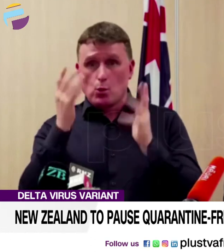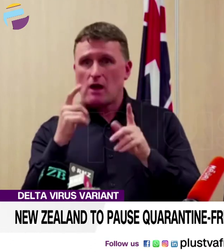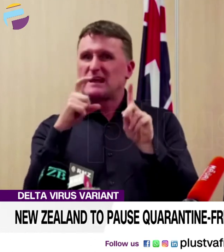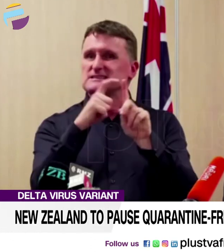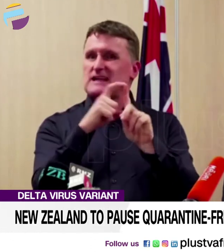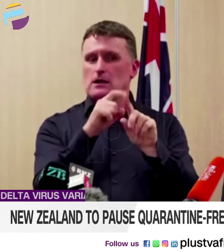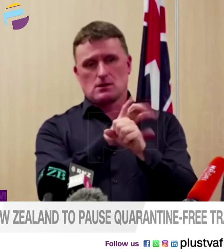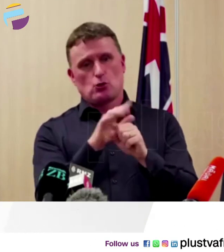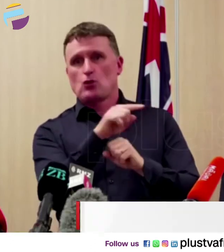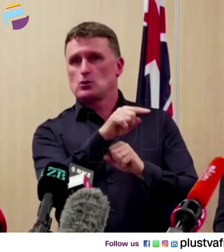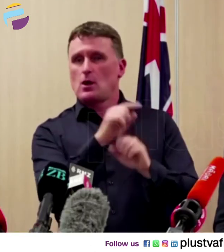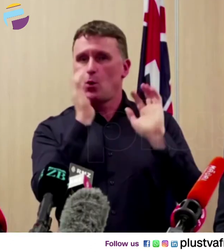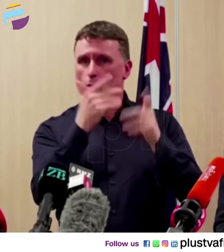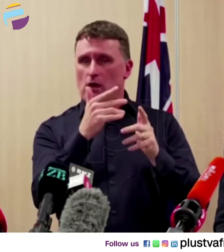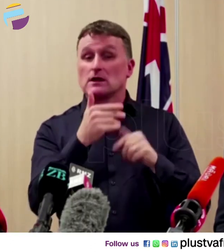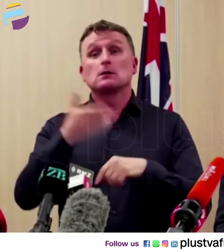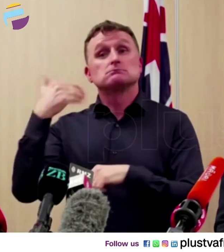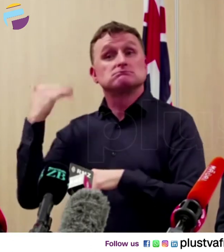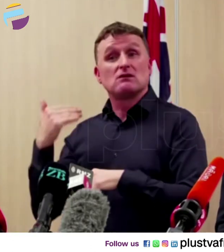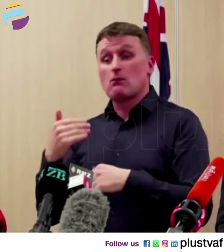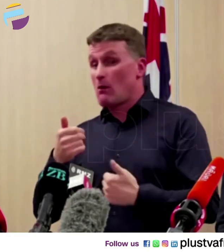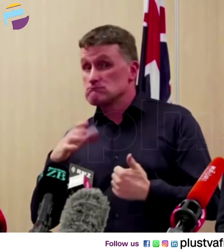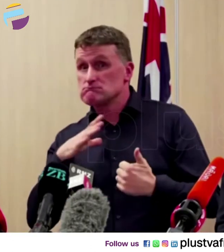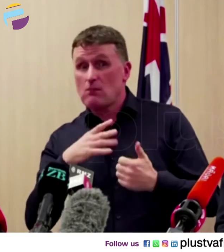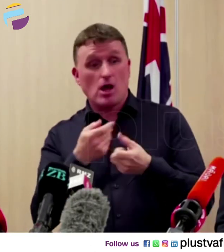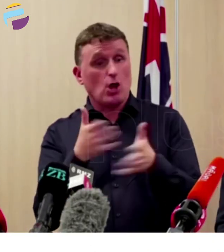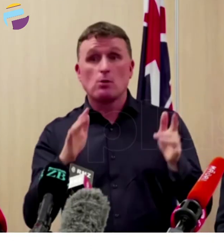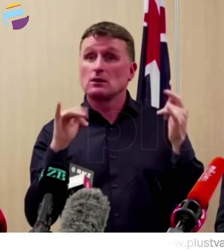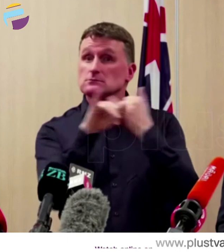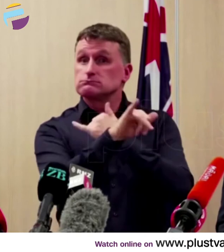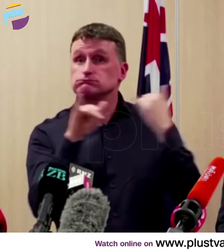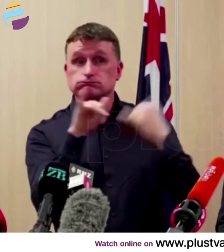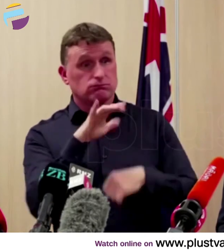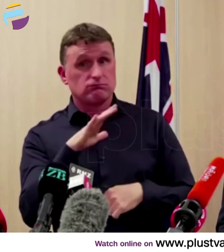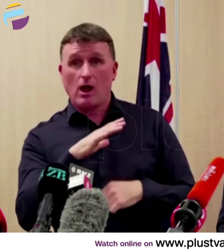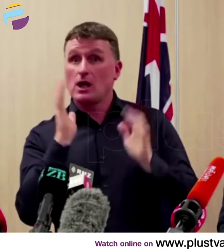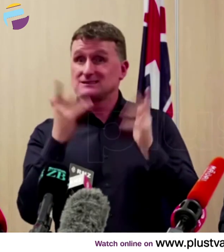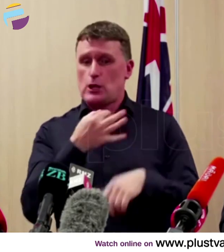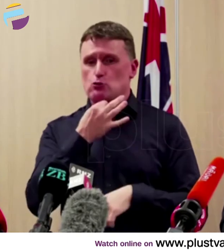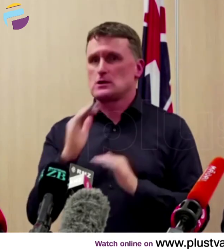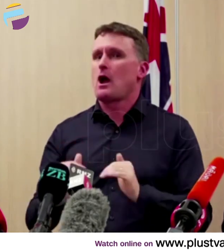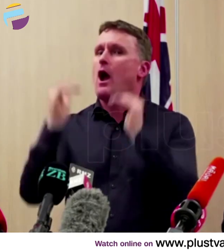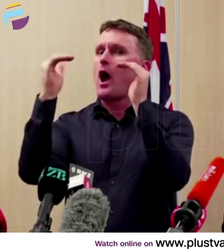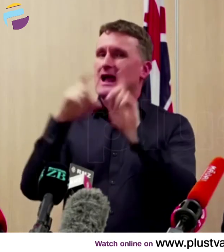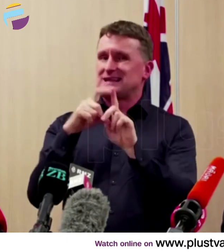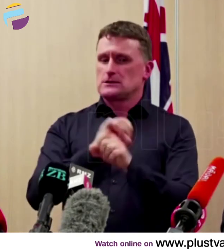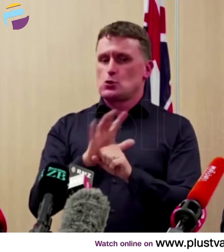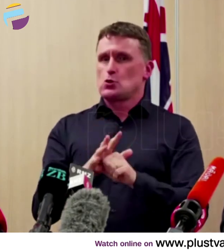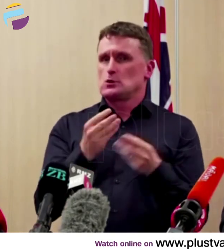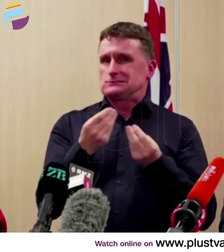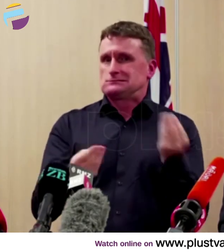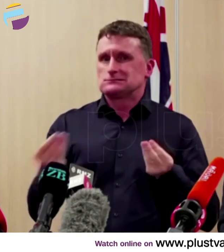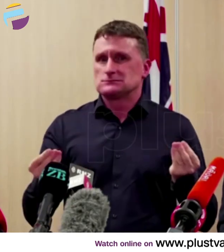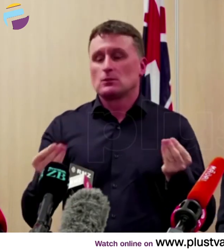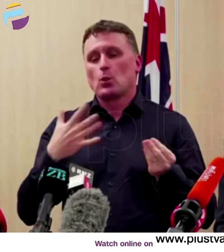Friday suspended the travel bubble with Australia, which allows movement between the two countries without quarantine. The arrangement had